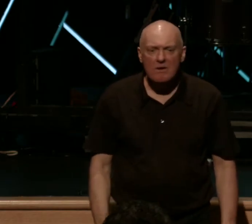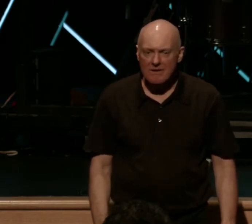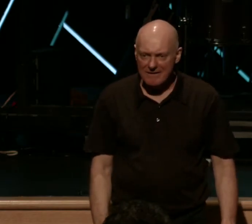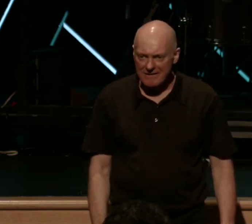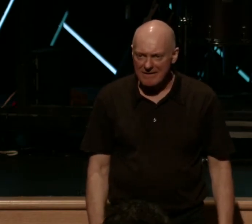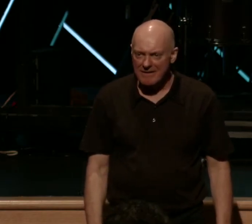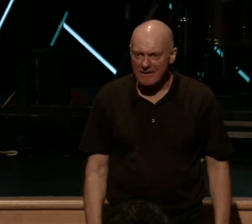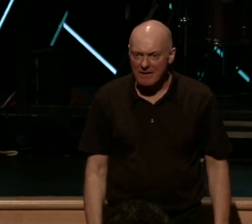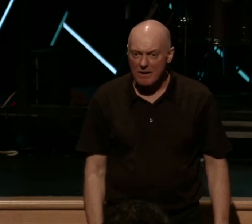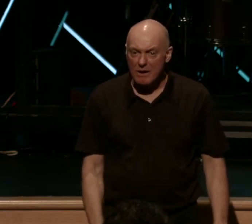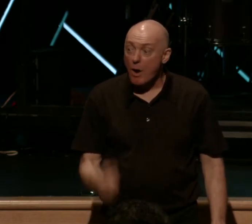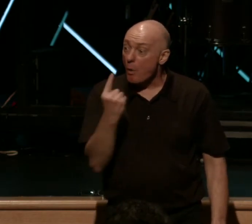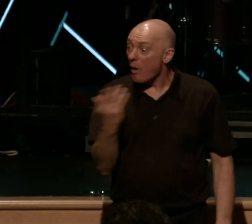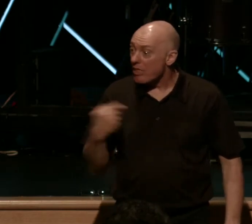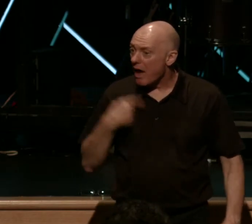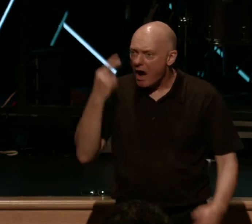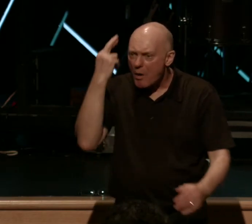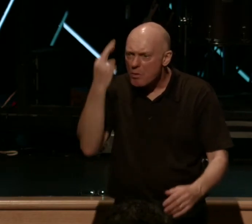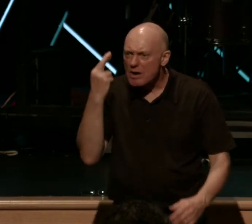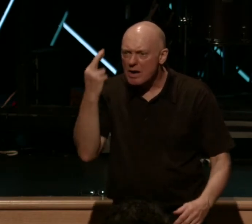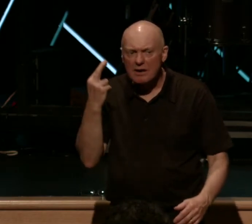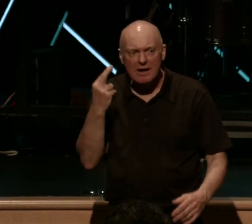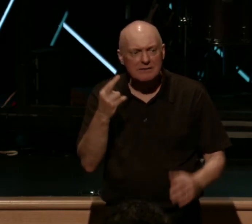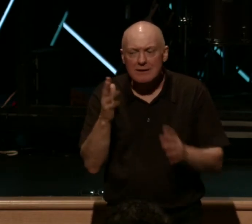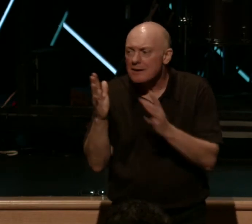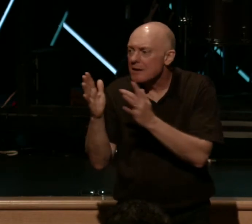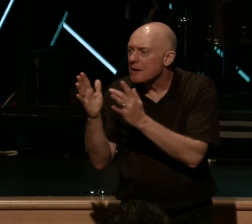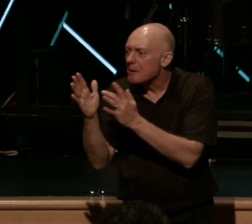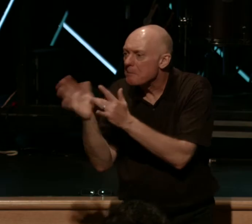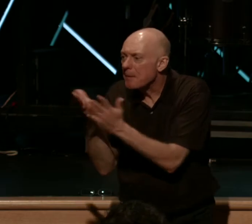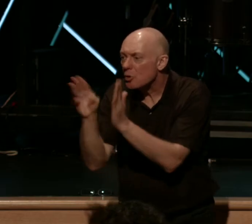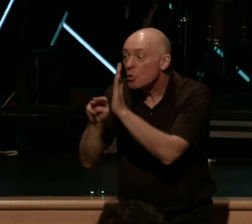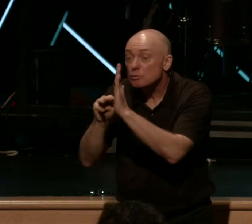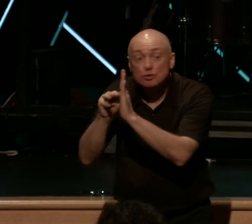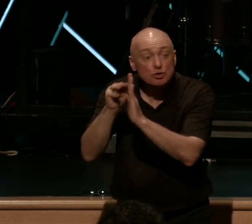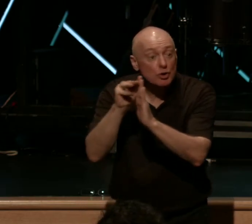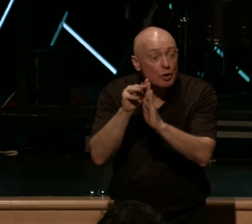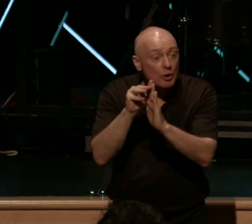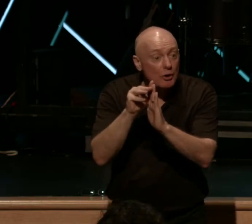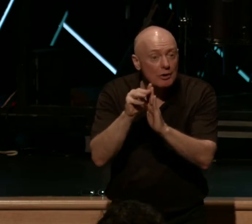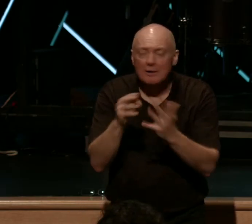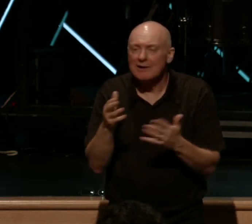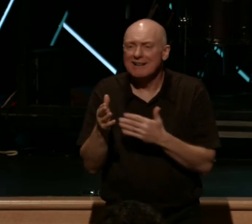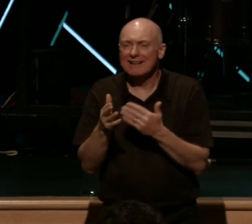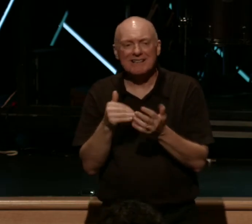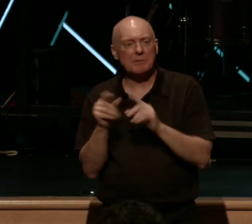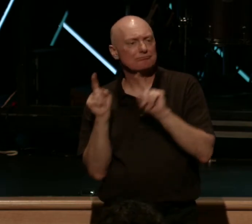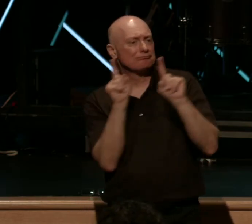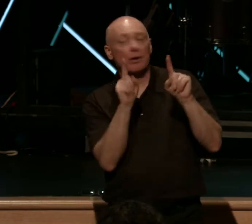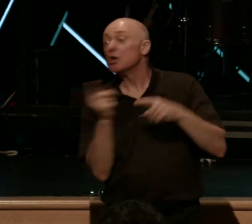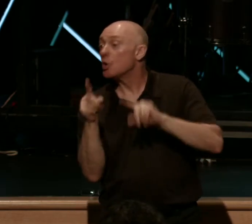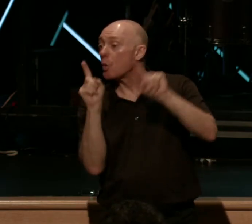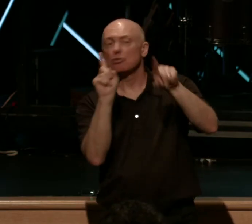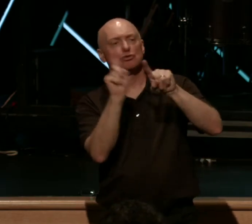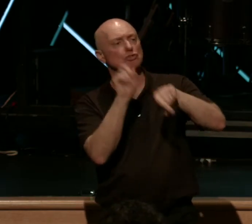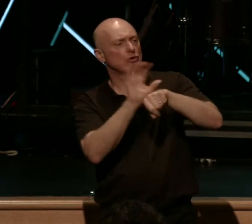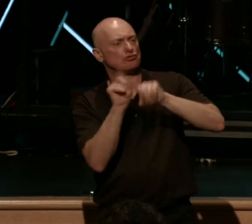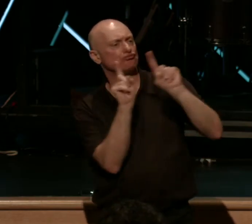And one of the things I realize is that biblical maturity is not equated with attendance in church. Just because you've been in church all your life doesn't mean you're